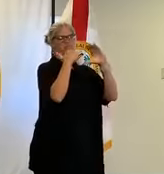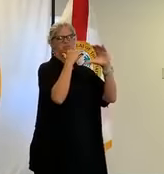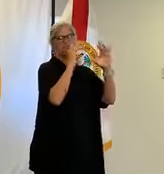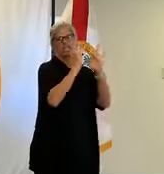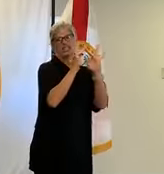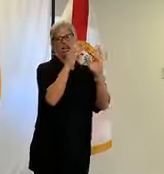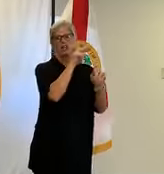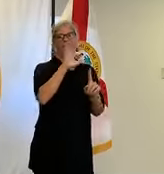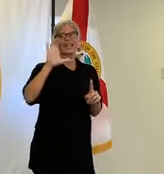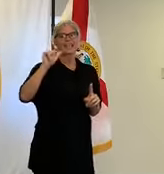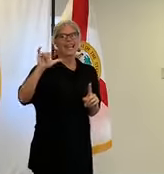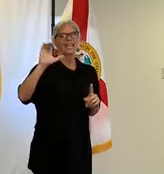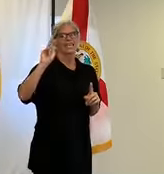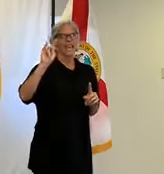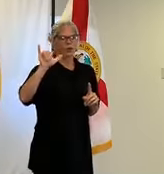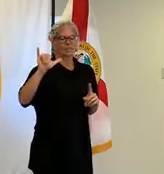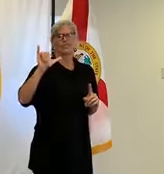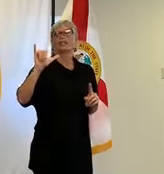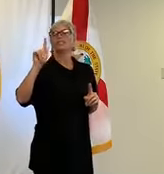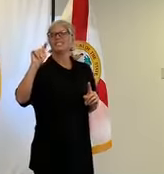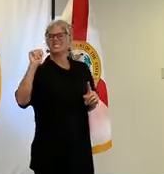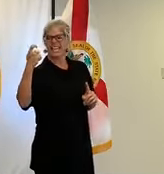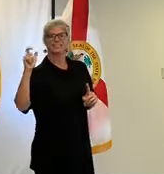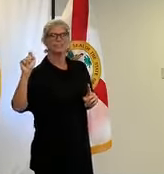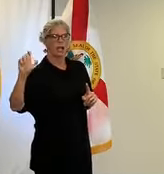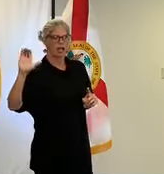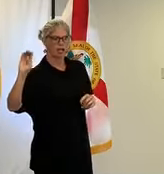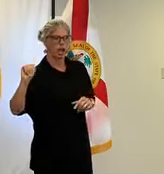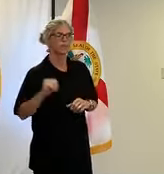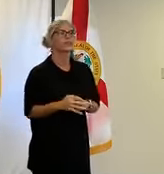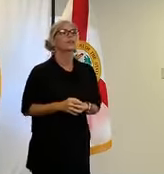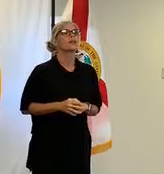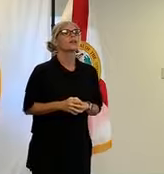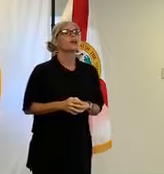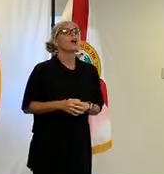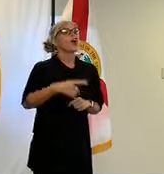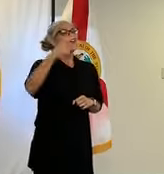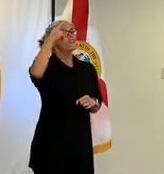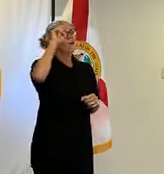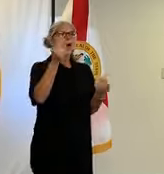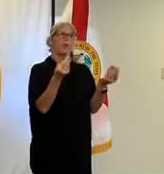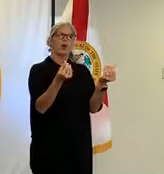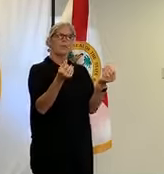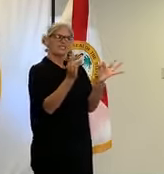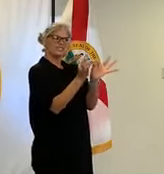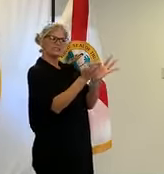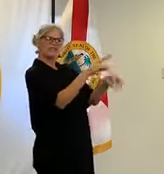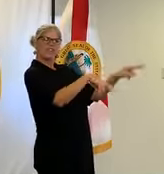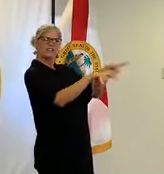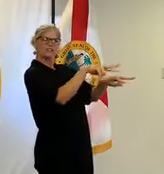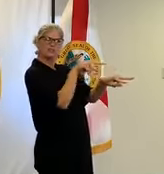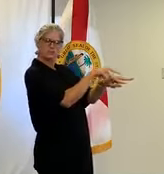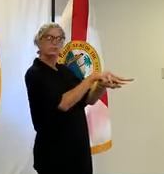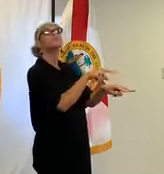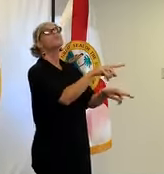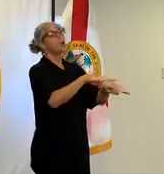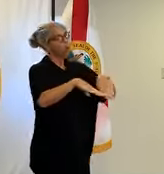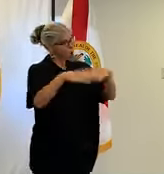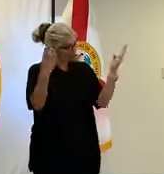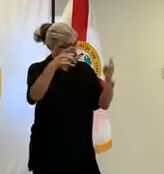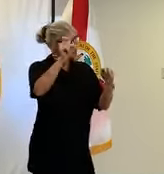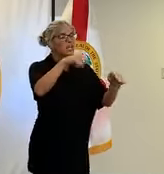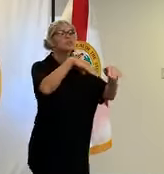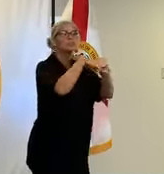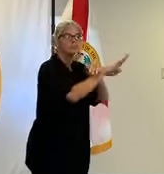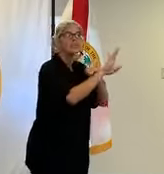.com for the property appraiser the main office in green cove springs is open for walk-in service and that's 8 a.m